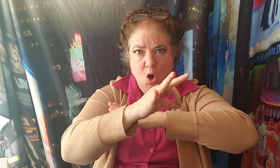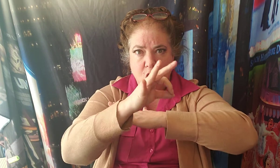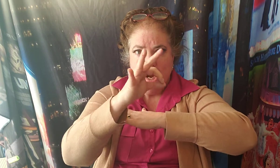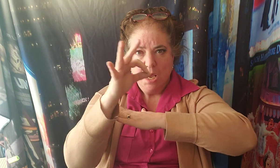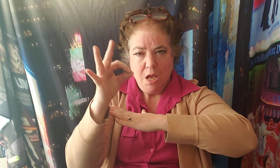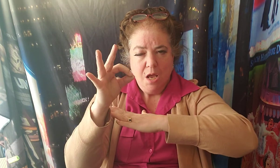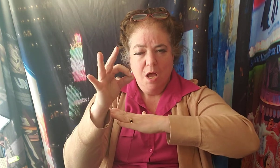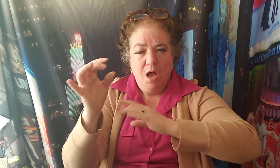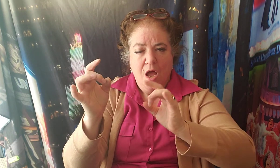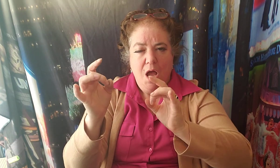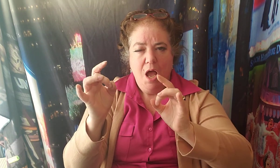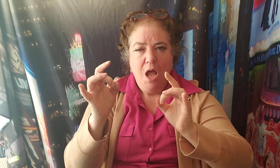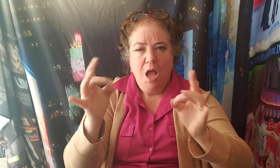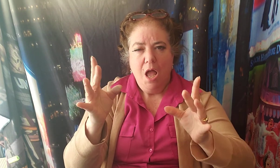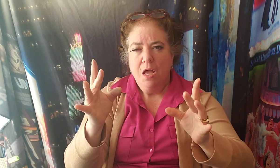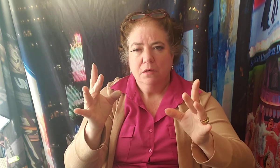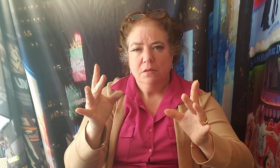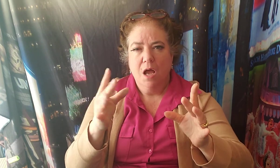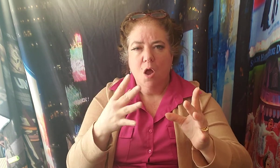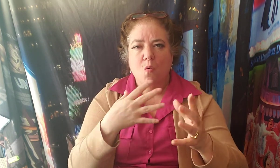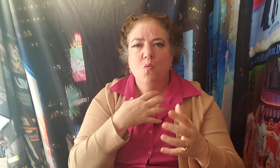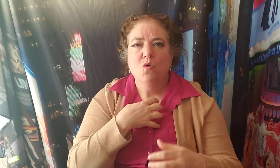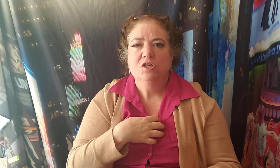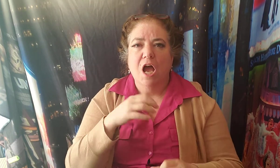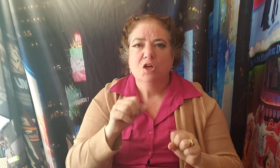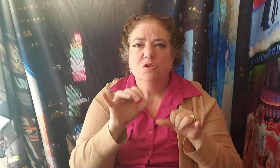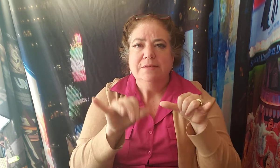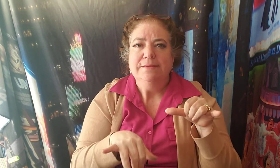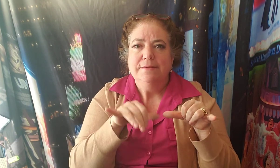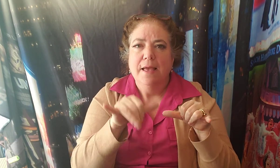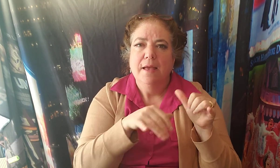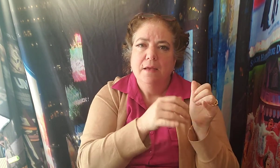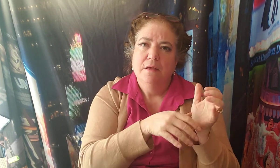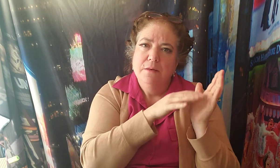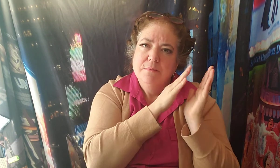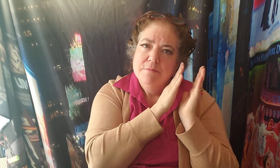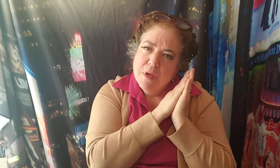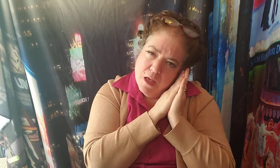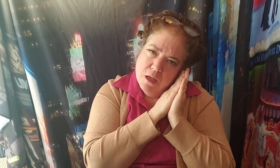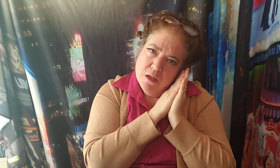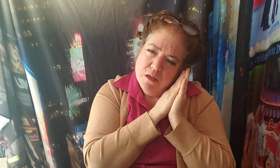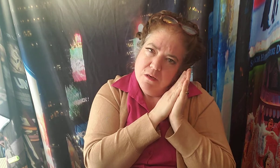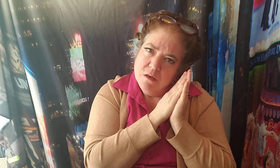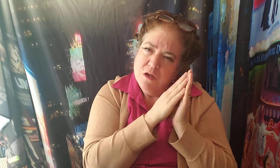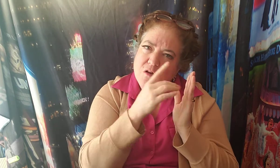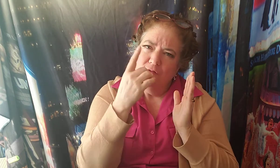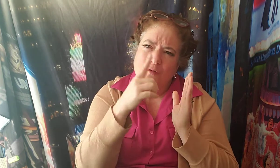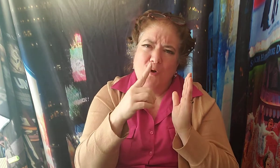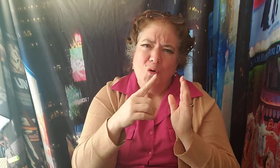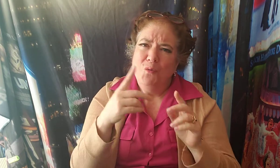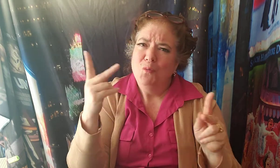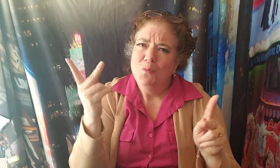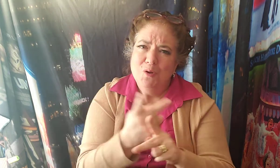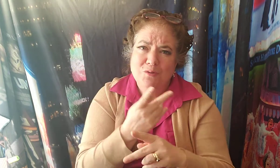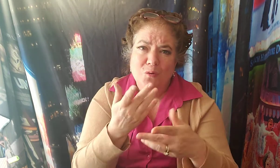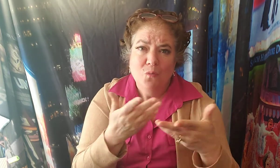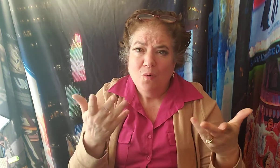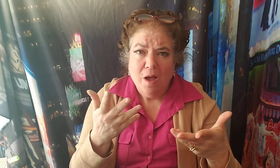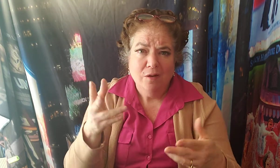Oh, how I'd love to remain in bed For the hardest blow of all Is to hear the